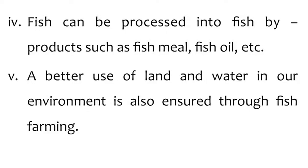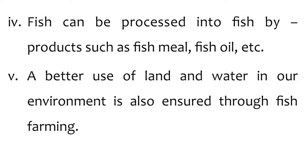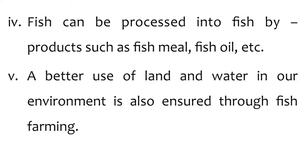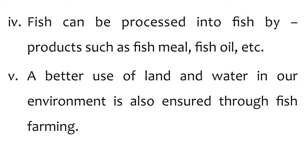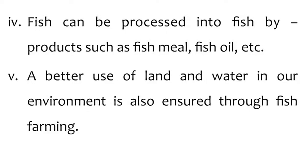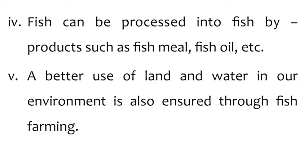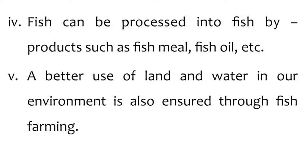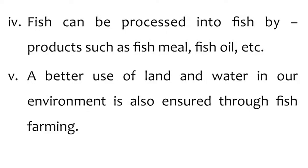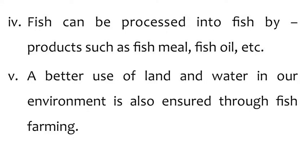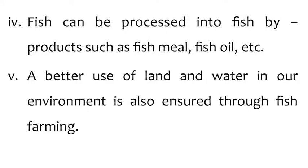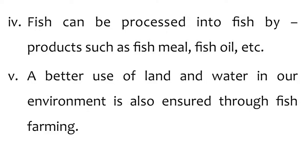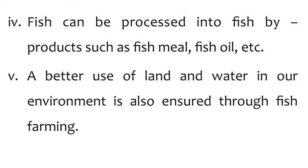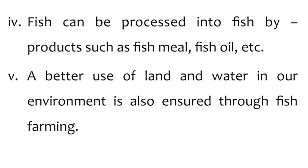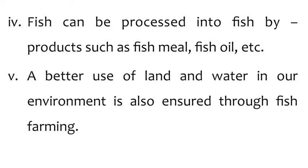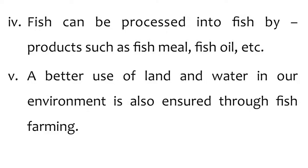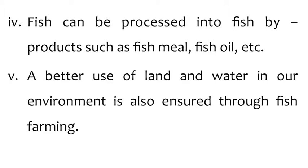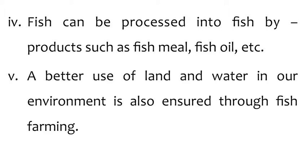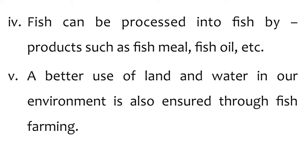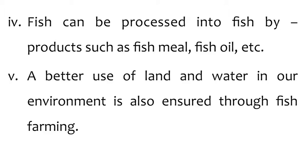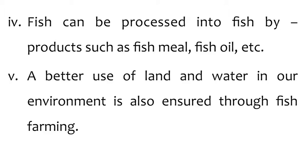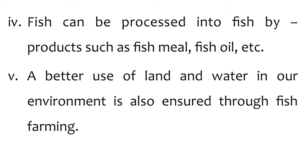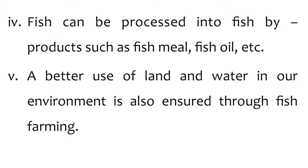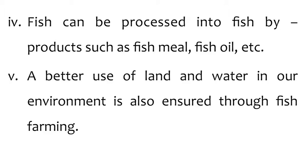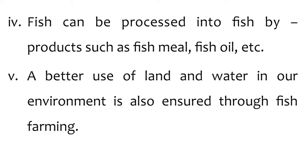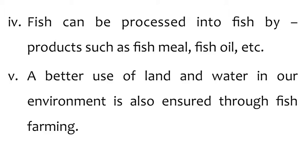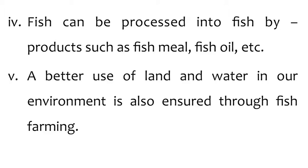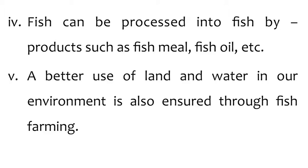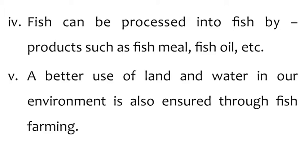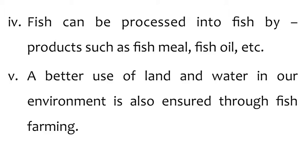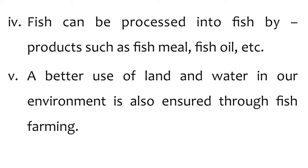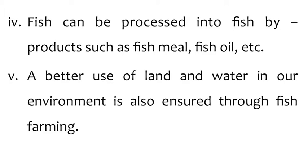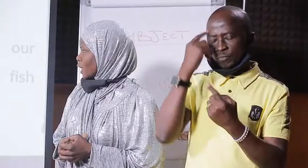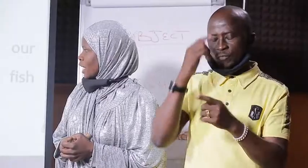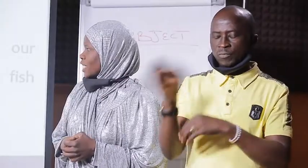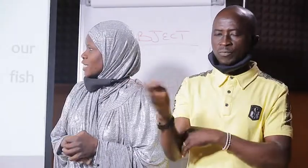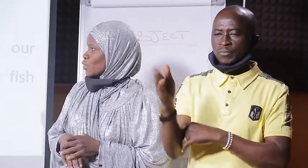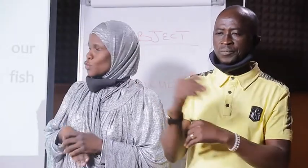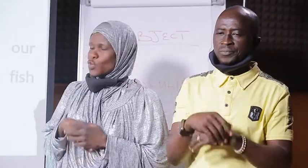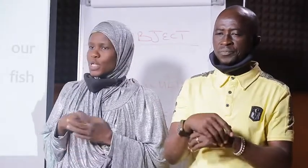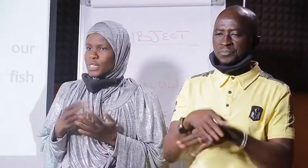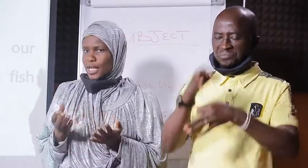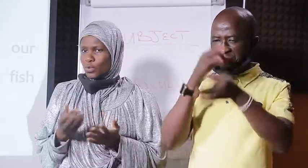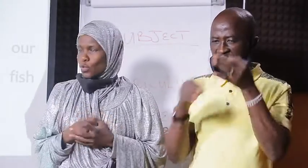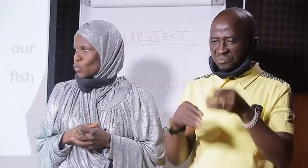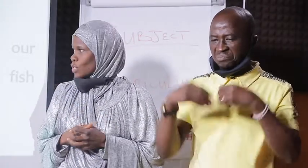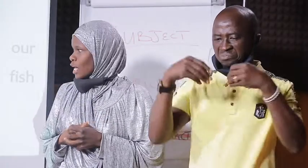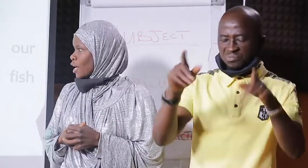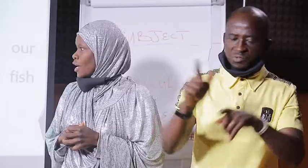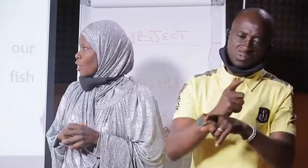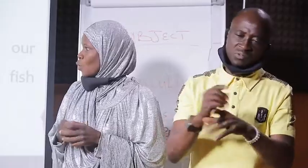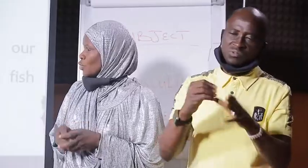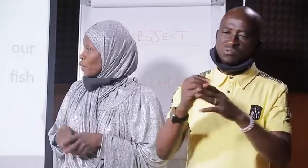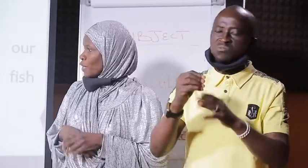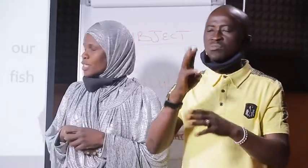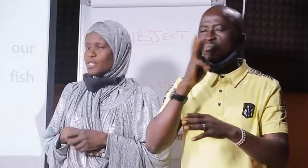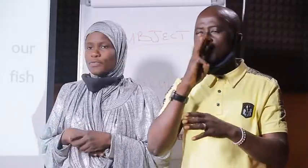water in our environment is also ensured through fish farming instead of you to waste the land or water